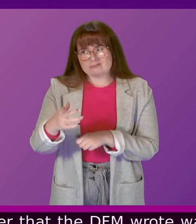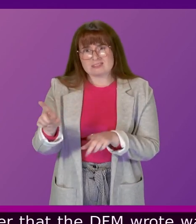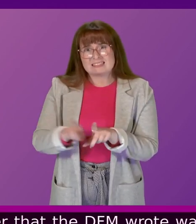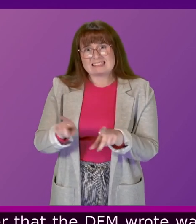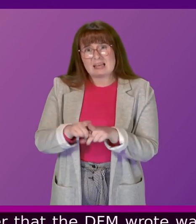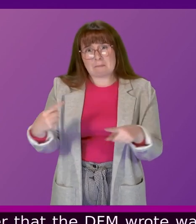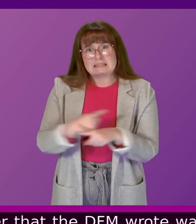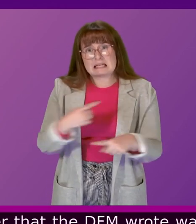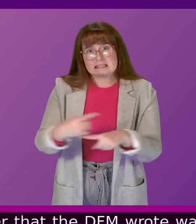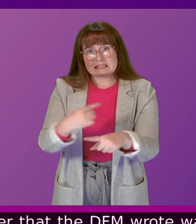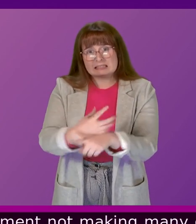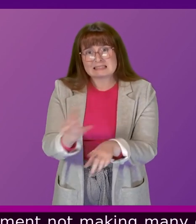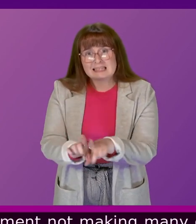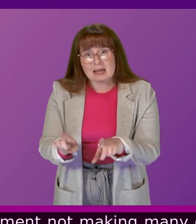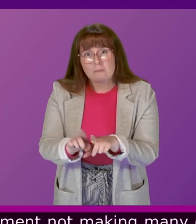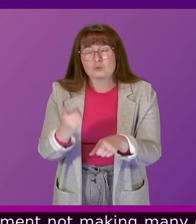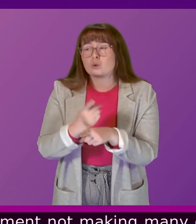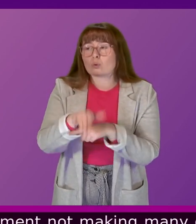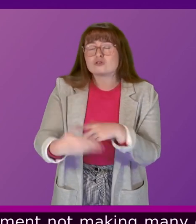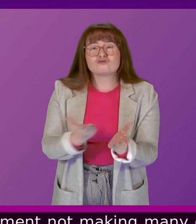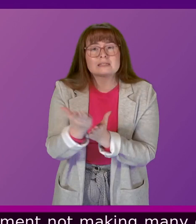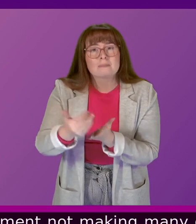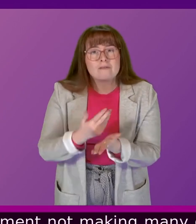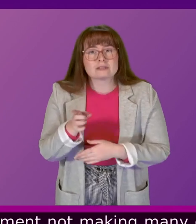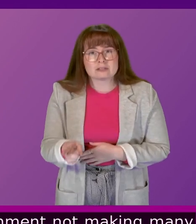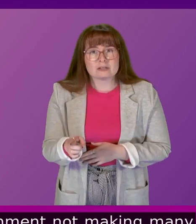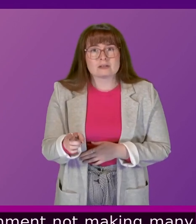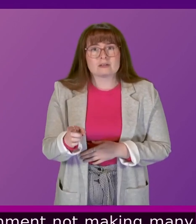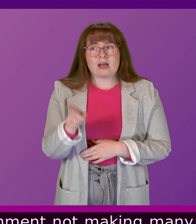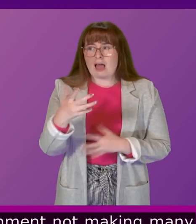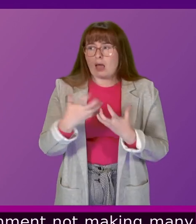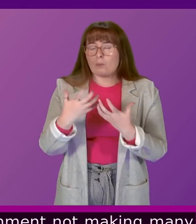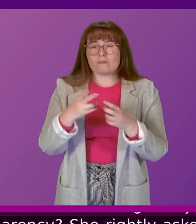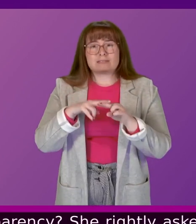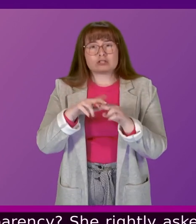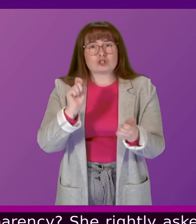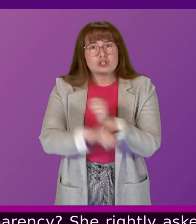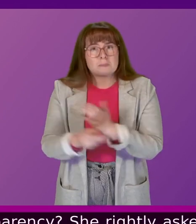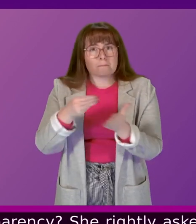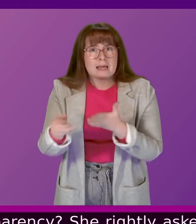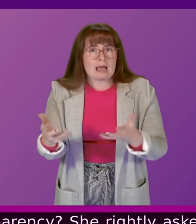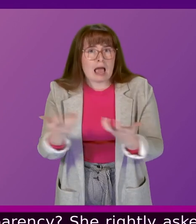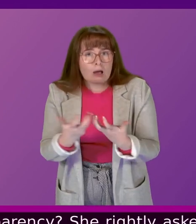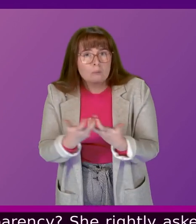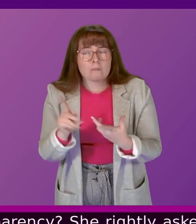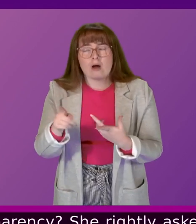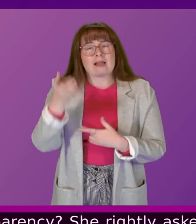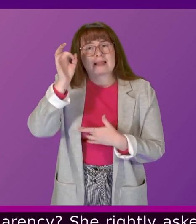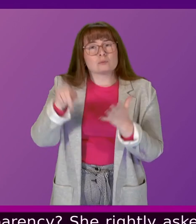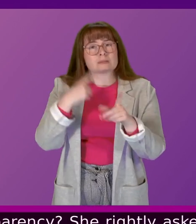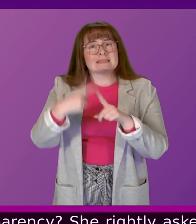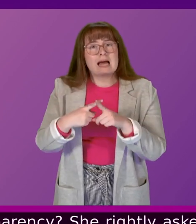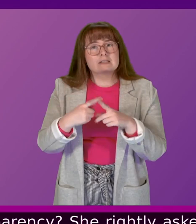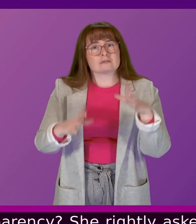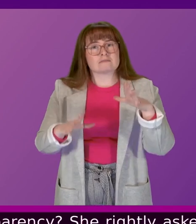mistakes? On transparency she rightly asked about how the mooted fiscal changes will be paid for but how will the council tax freeze